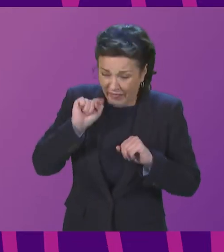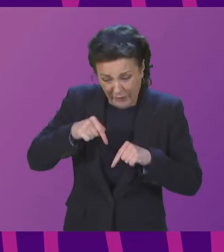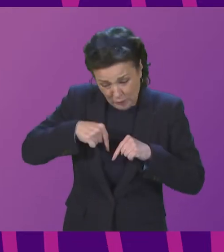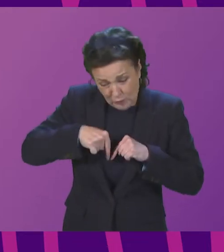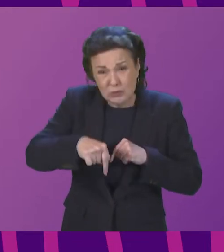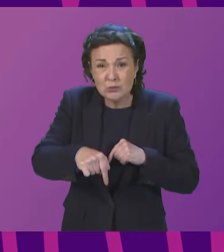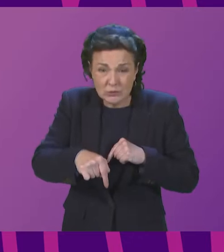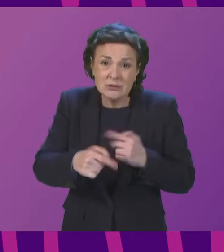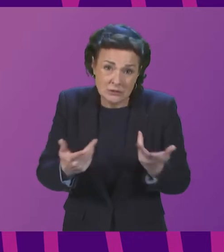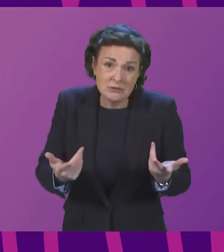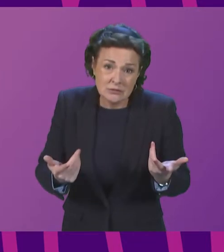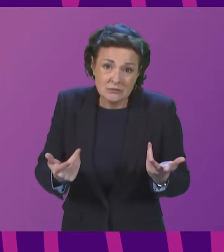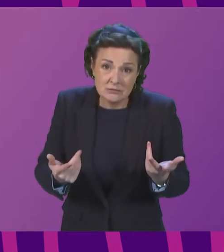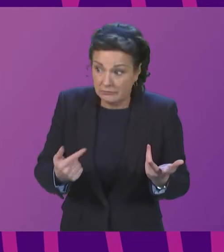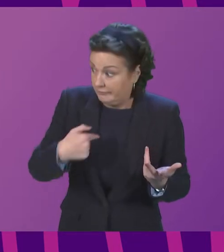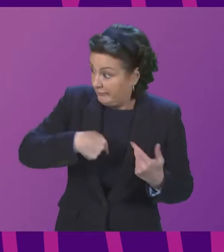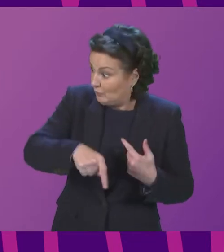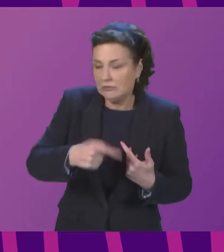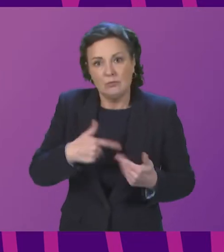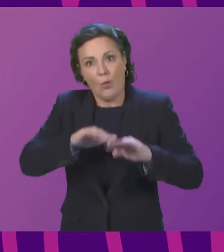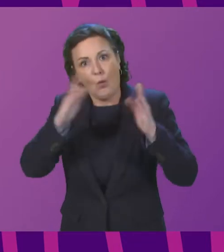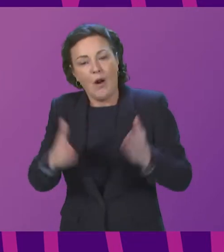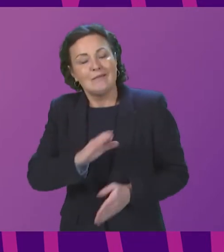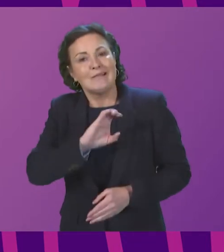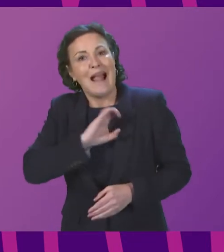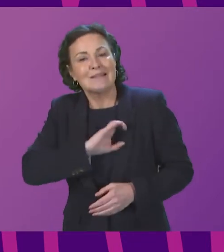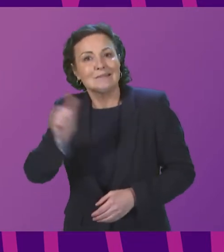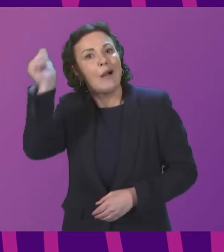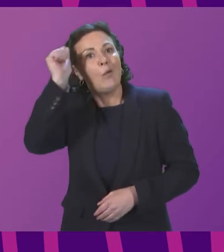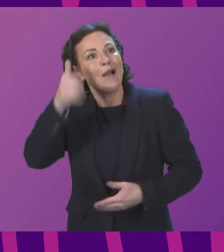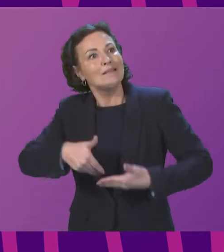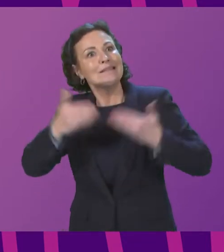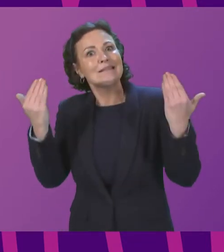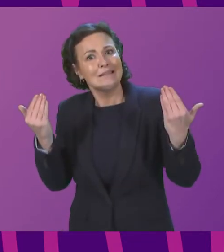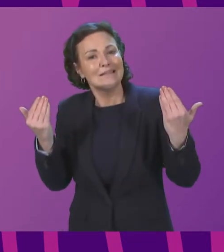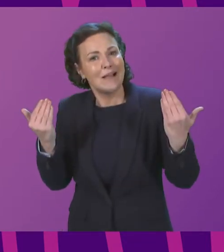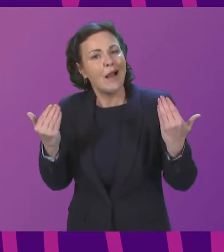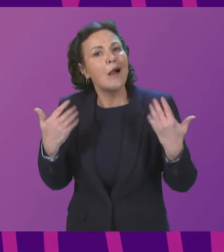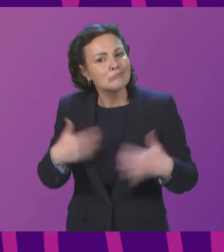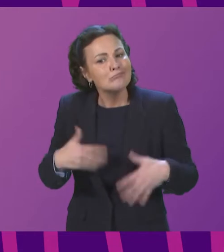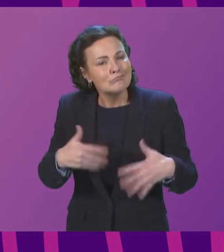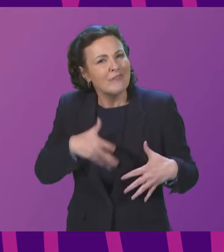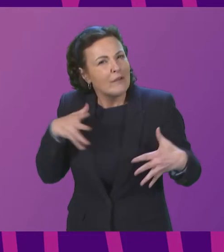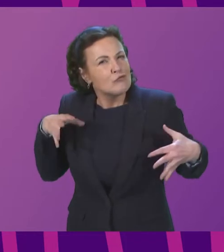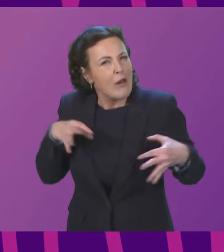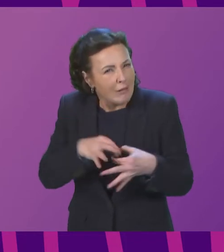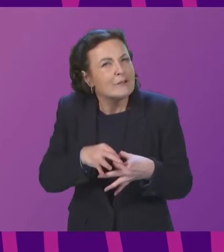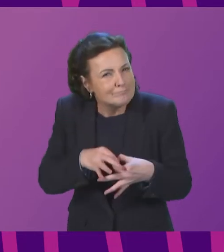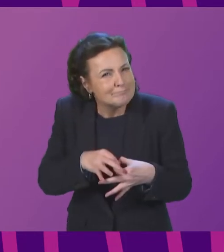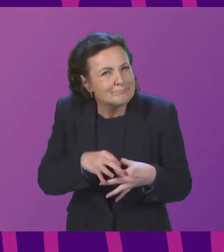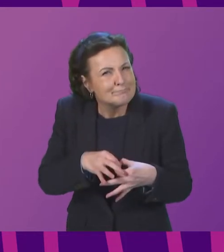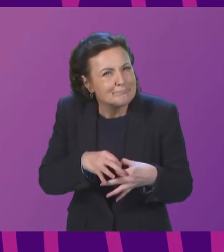Friday is, of course, World Cancer Awareness Day, it is perhaps apt, if only